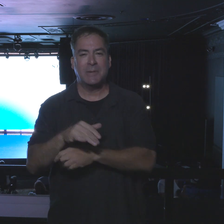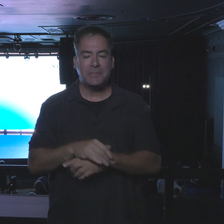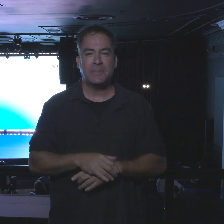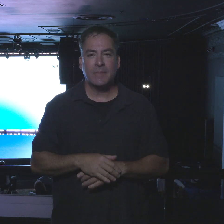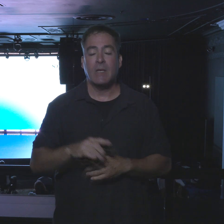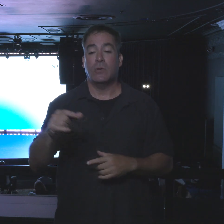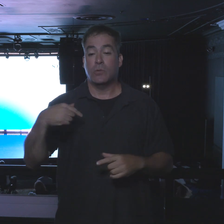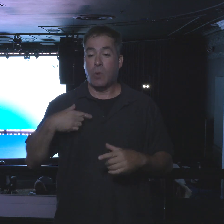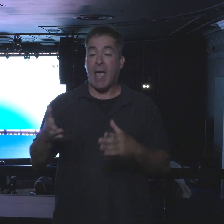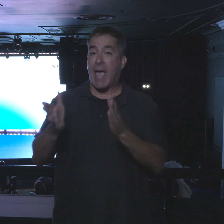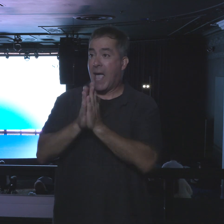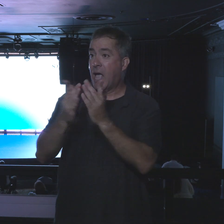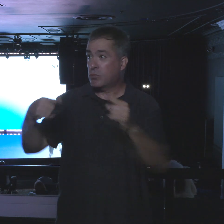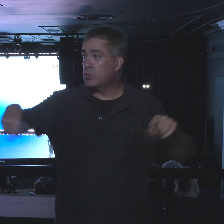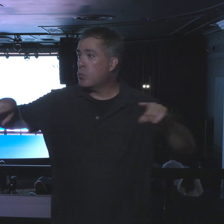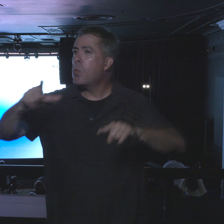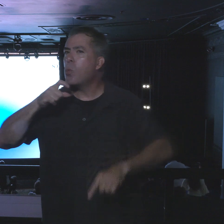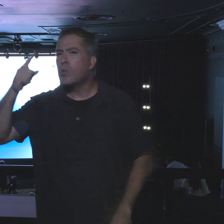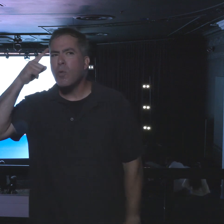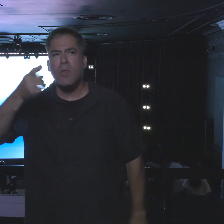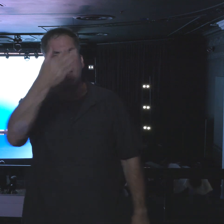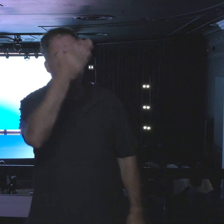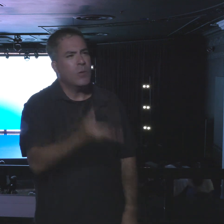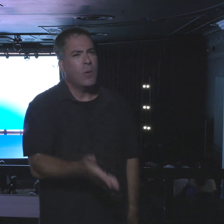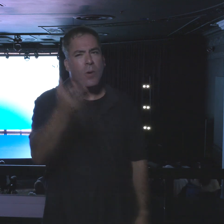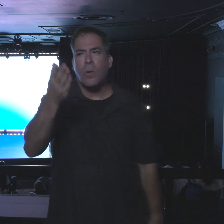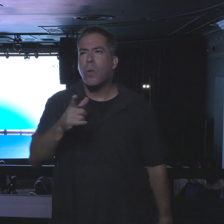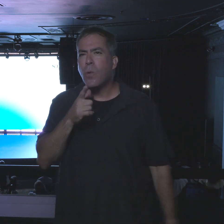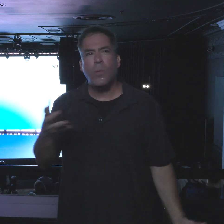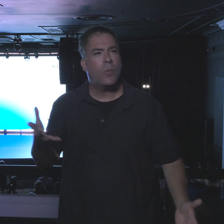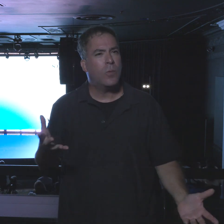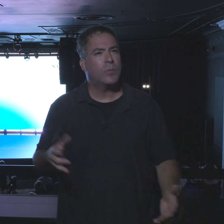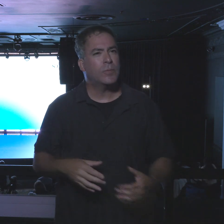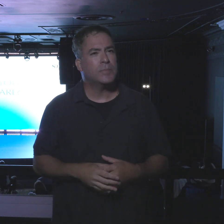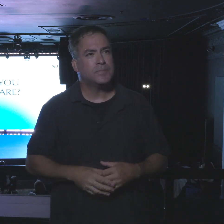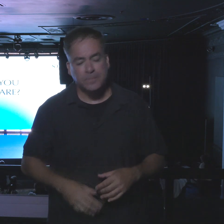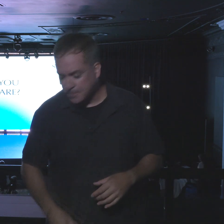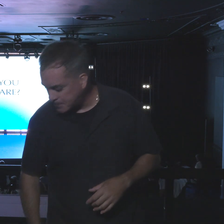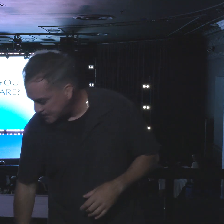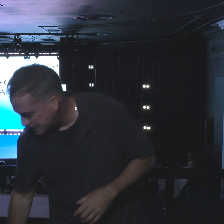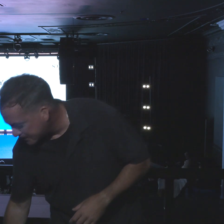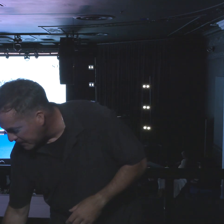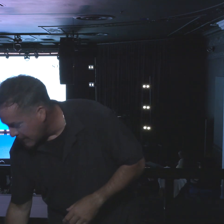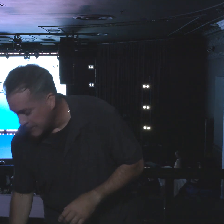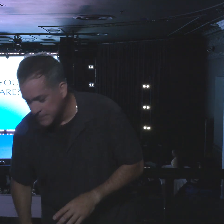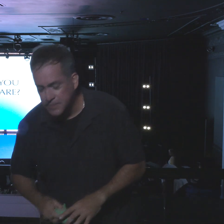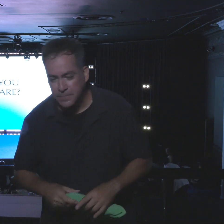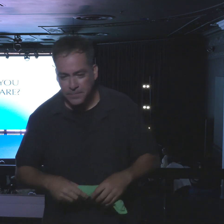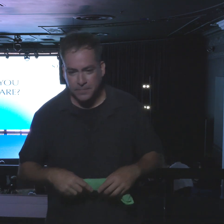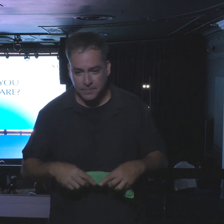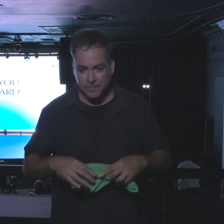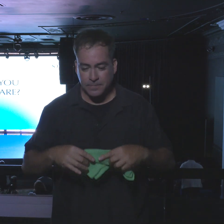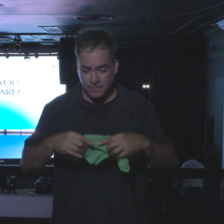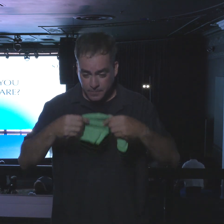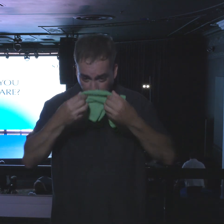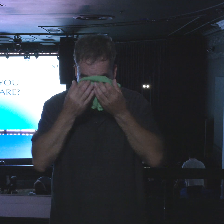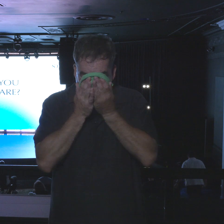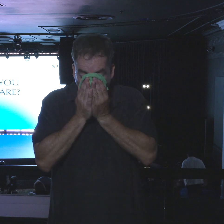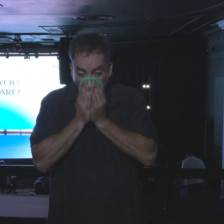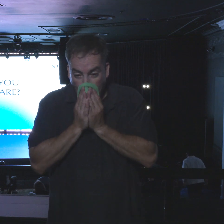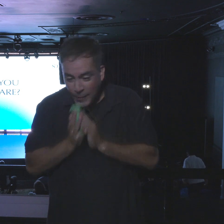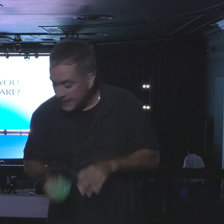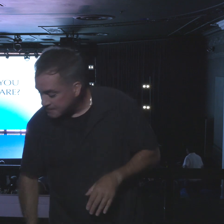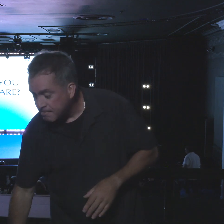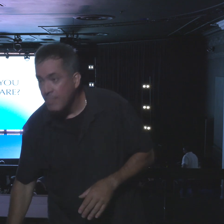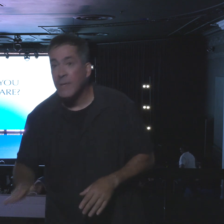So I ask you today, who do you think you are? It's found in the word of God.